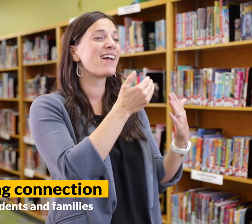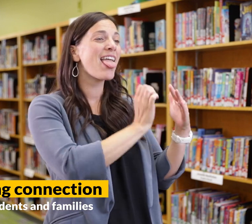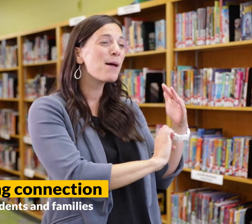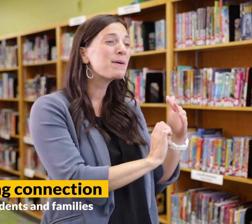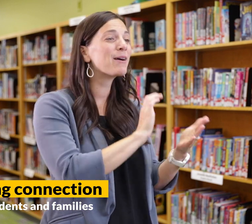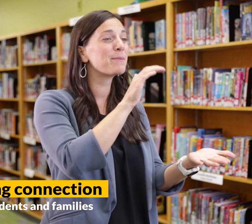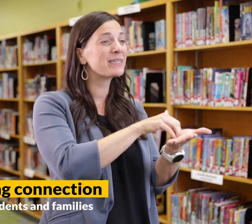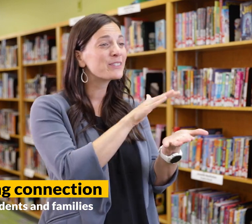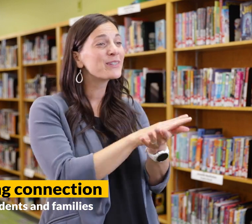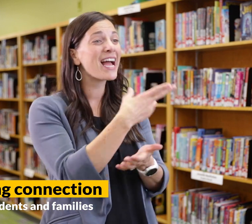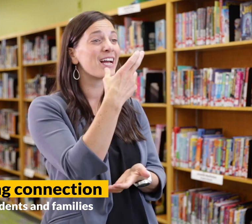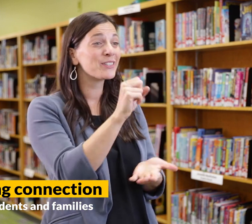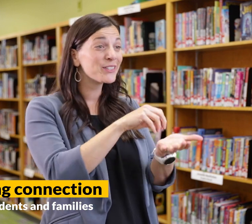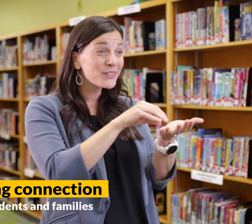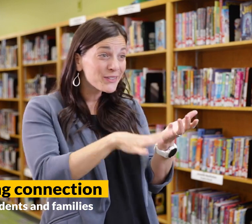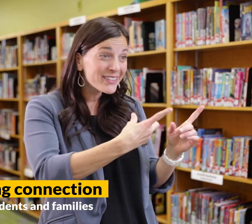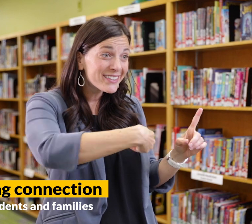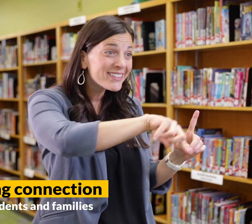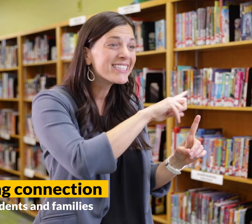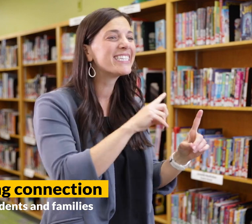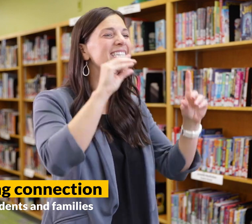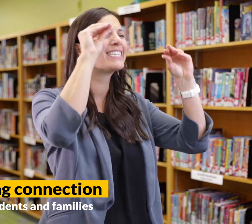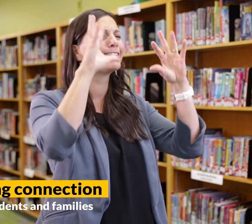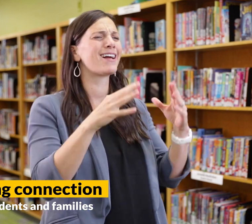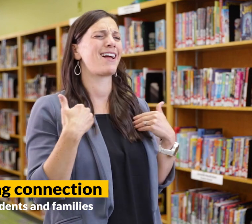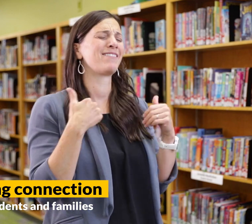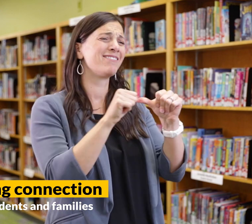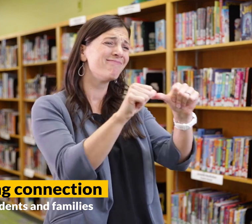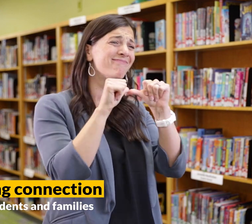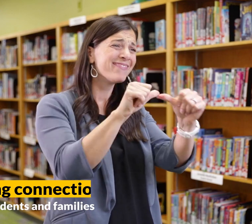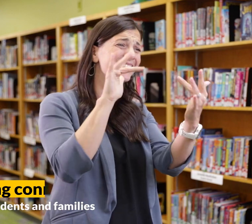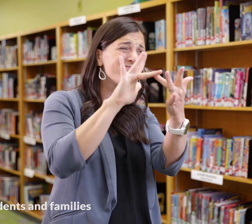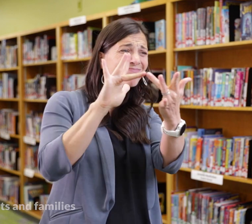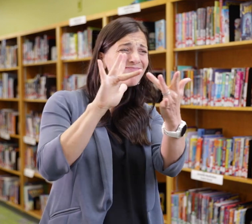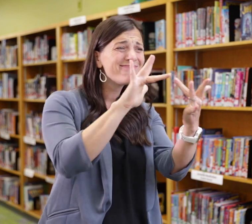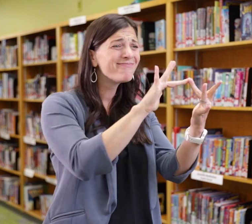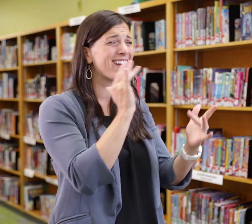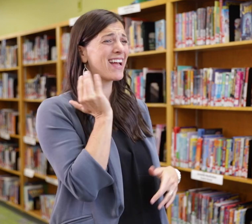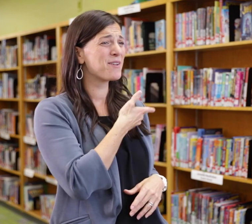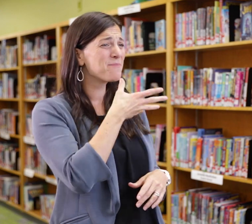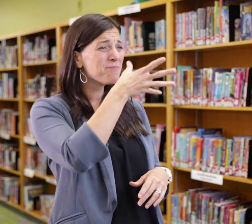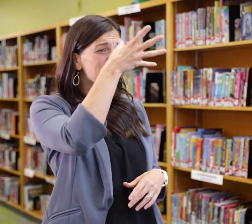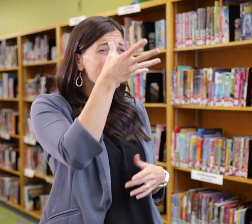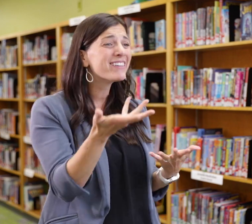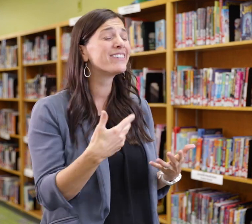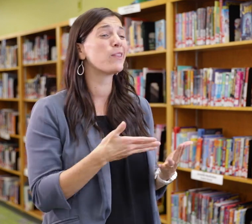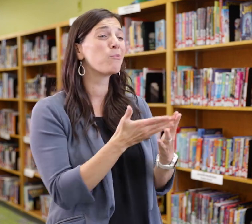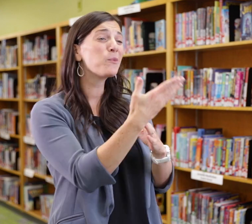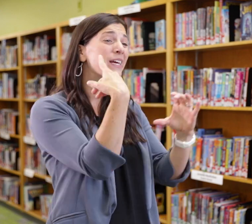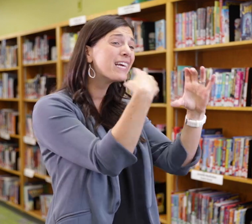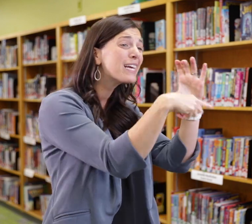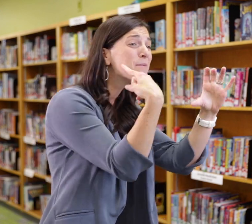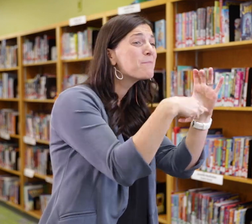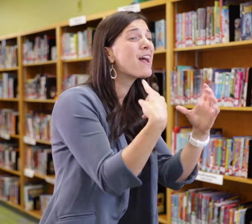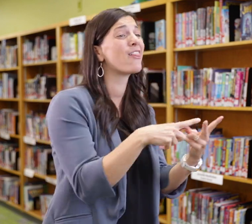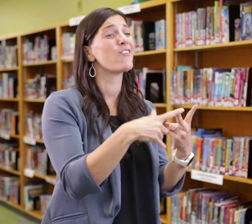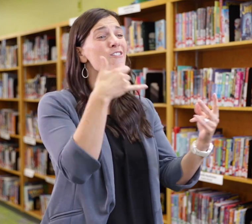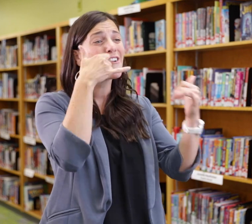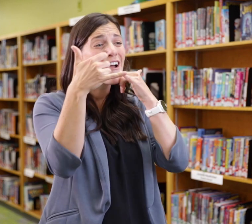Also, for our elementary, middle school, and high school students, teachers have constant contact with our parents through emailing,